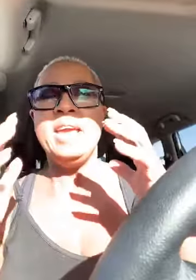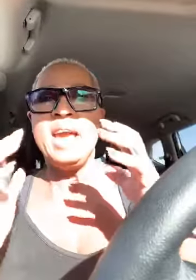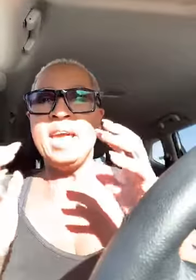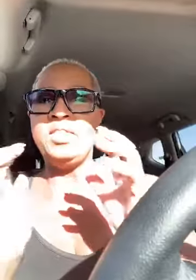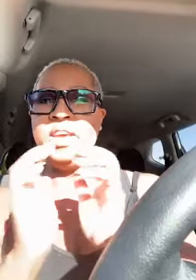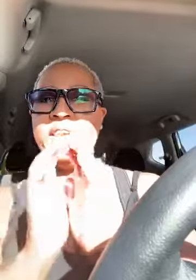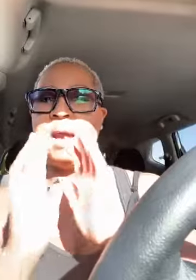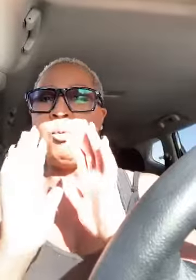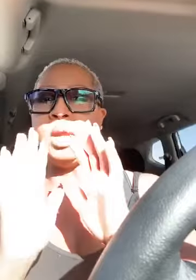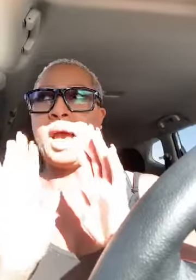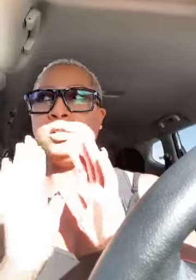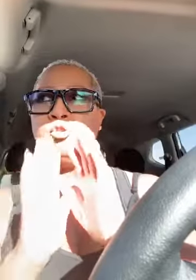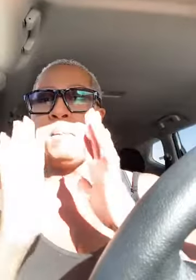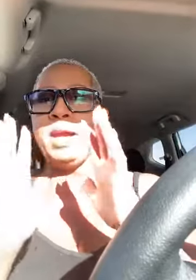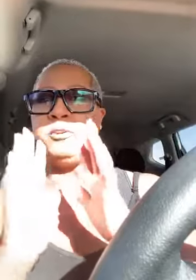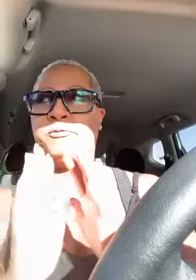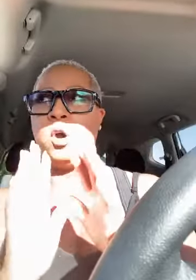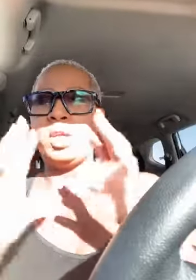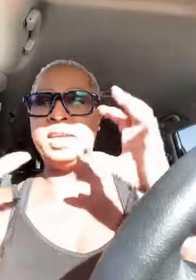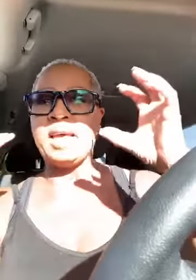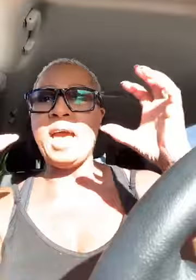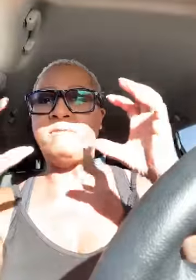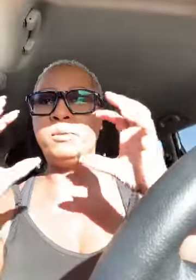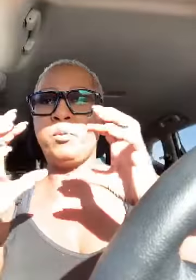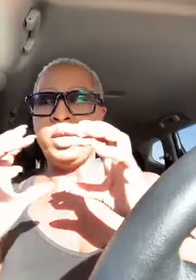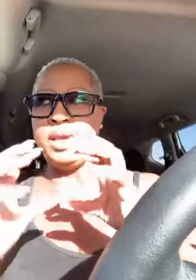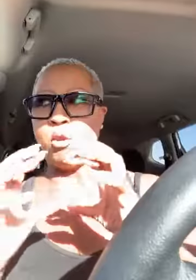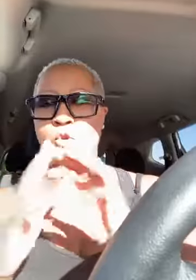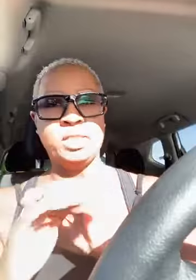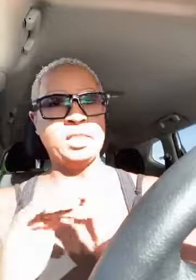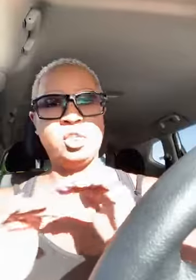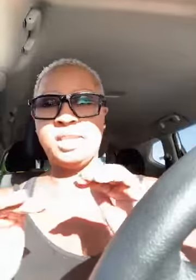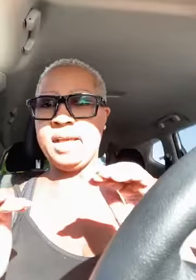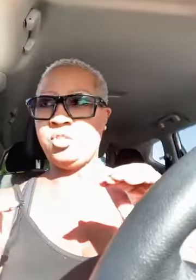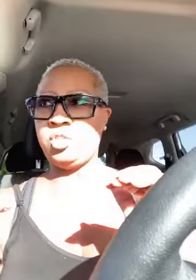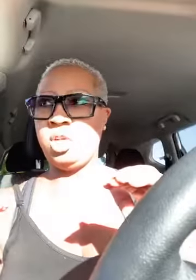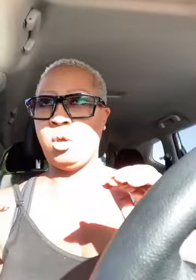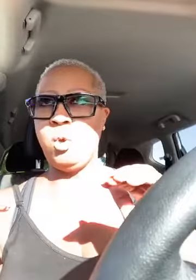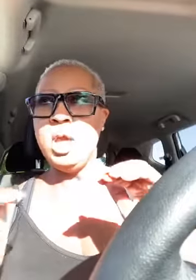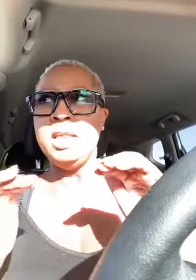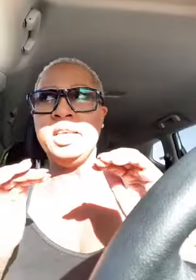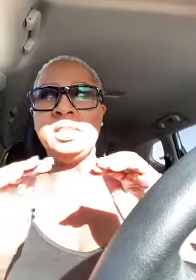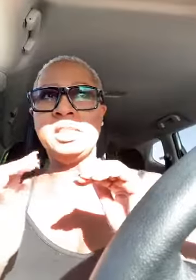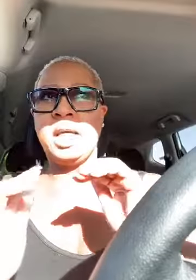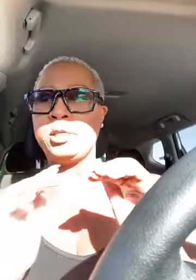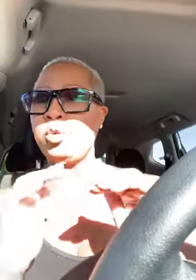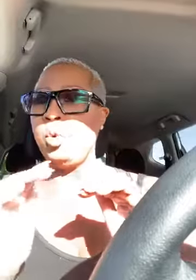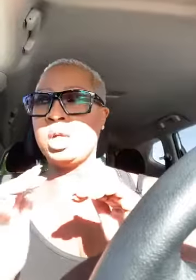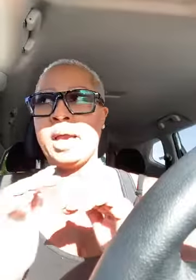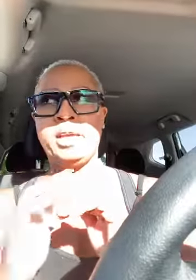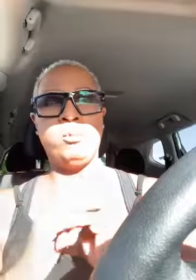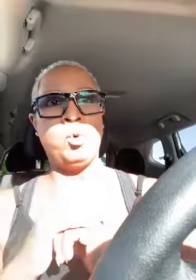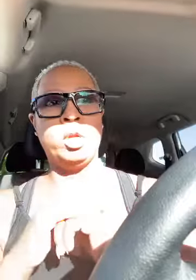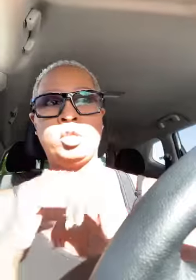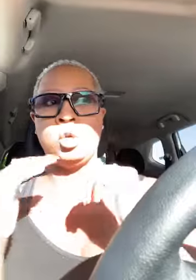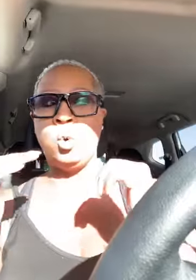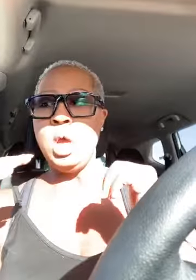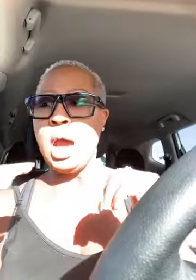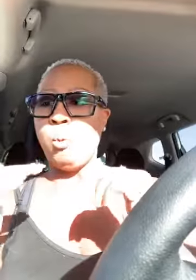and then i what i do my default is i have to bring down noise i just got still this is like two o'clock in the morning so i